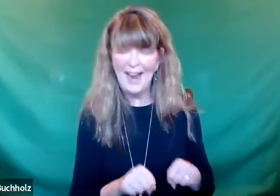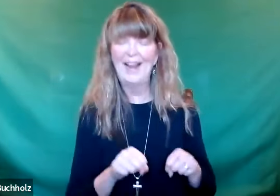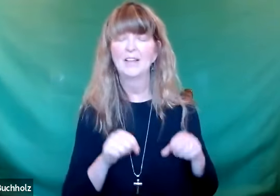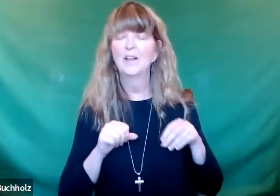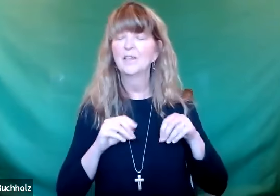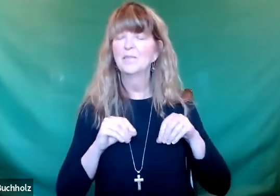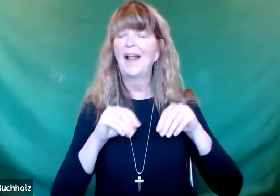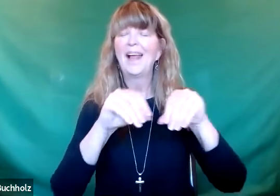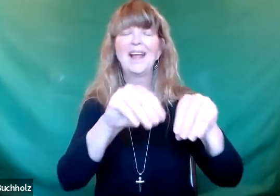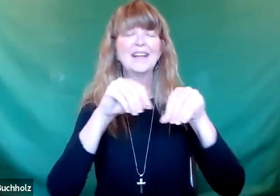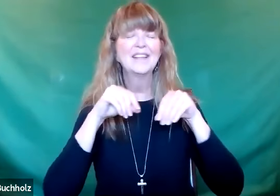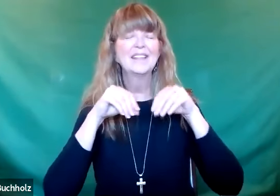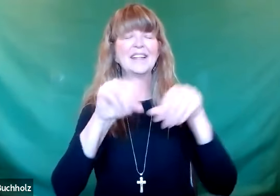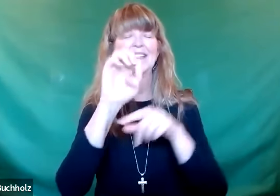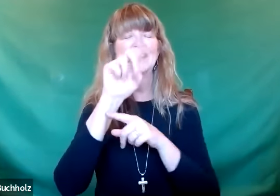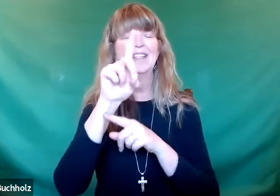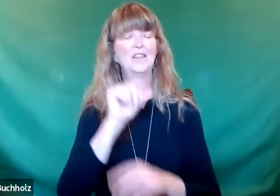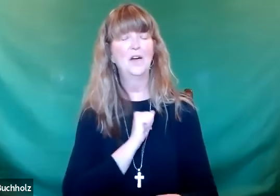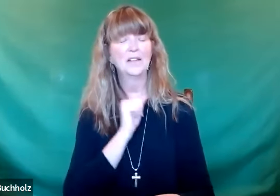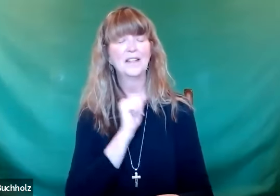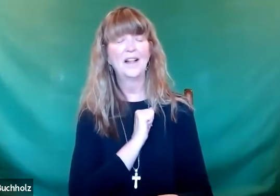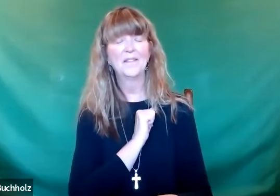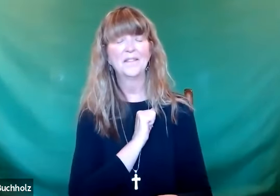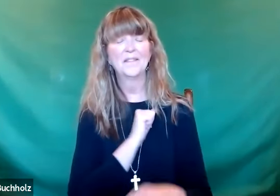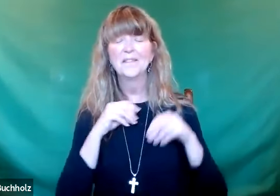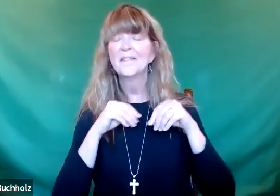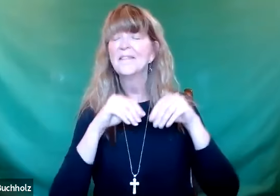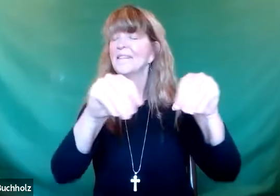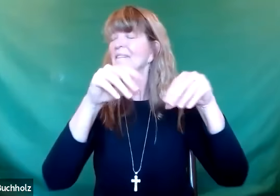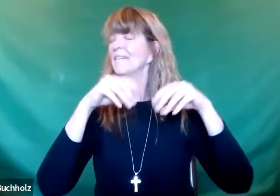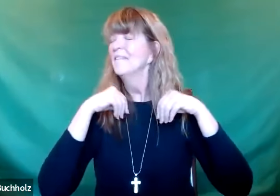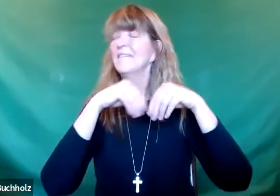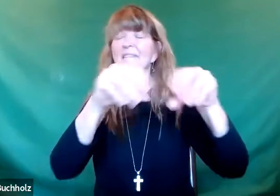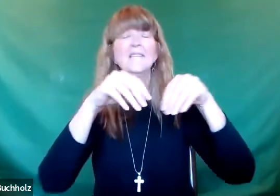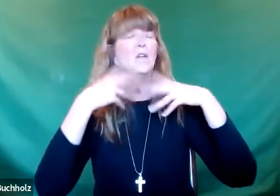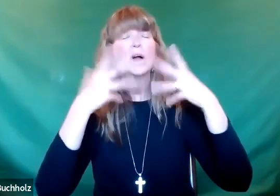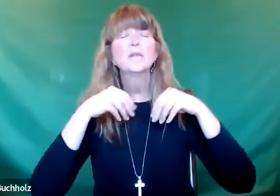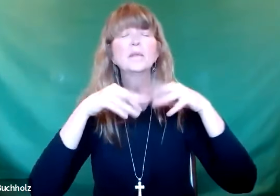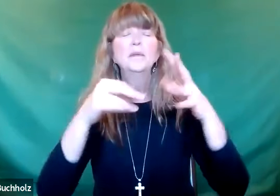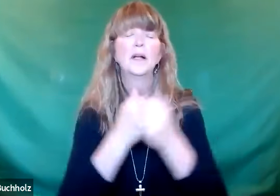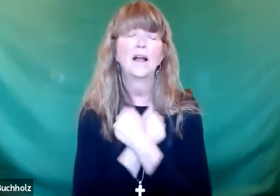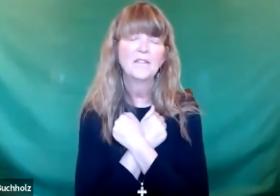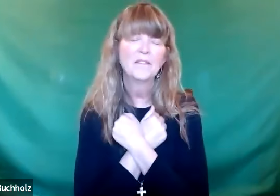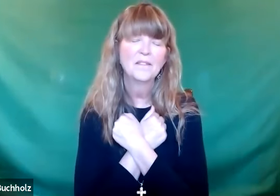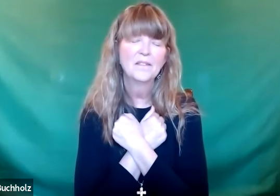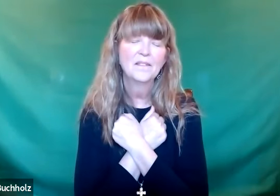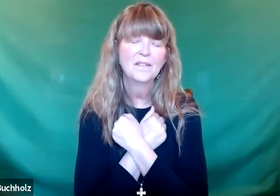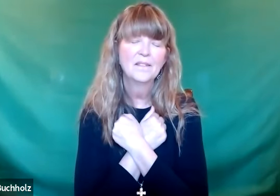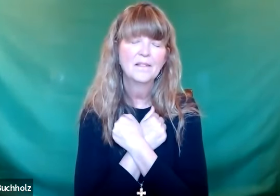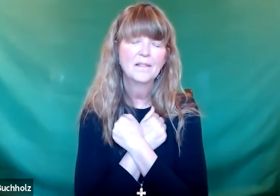Lord, help us to grow so that we can become seed sowers ourselves and plant seeds of